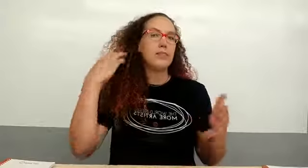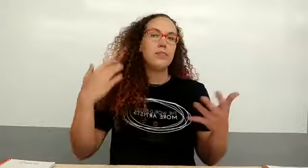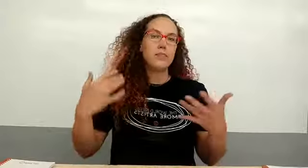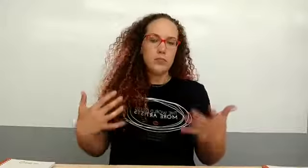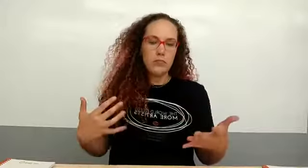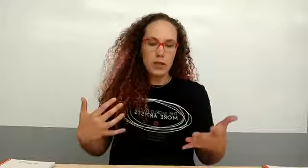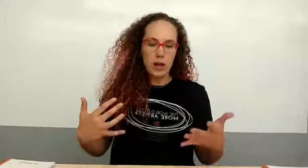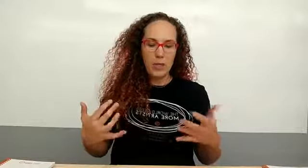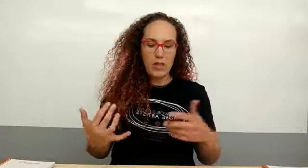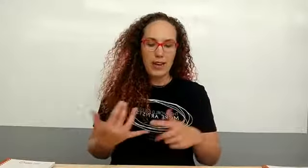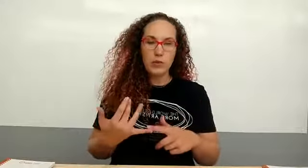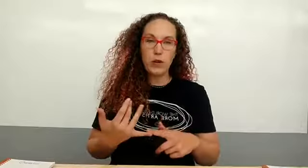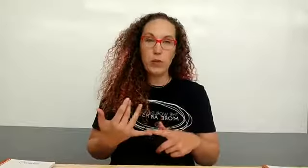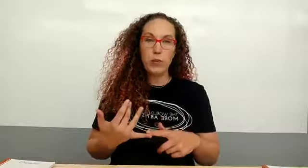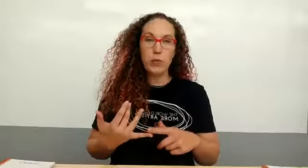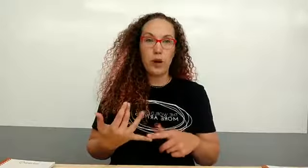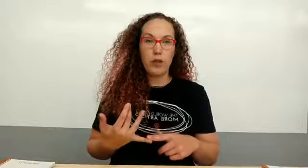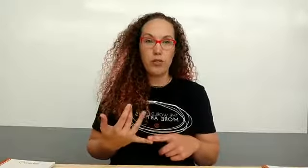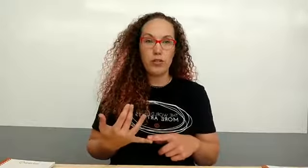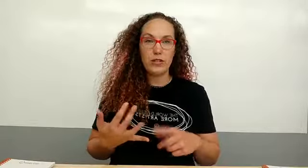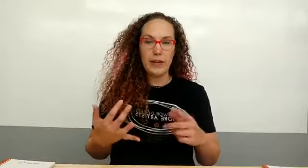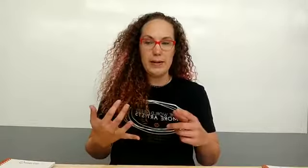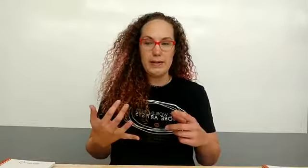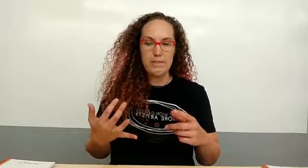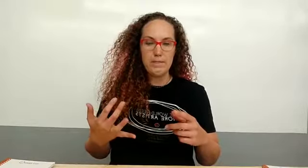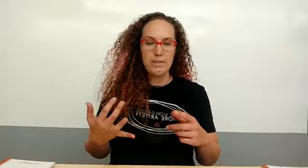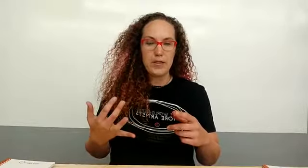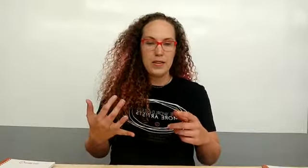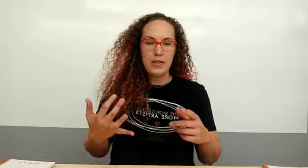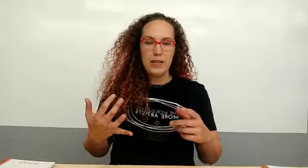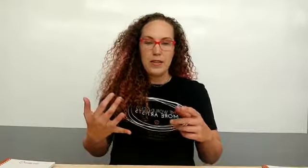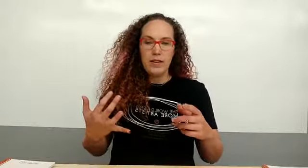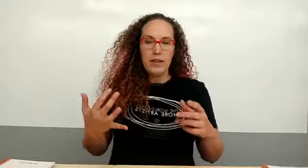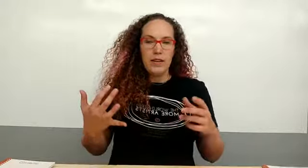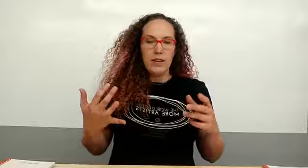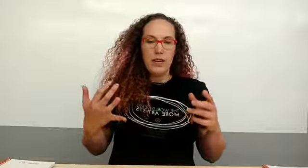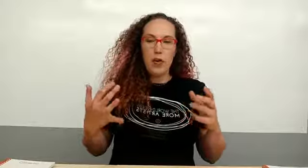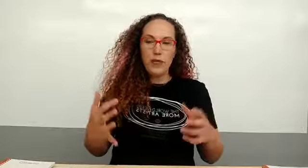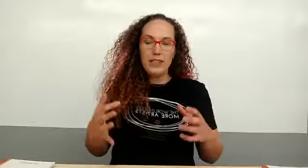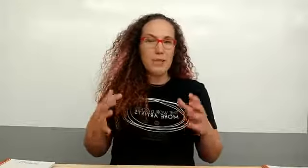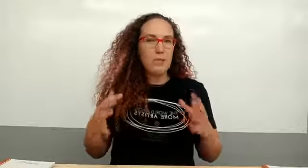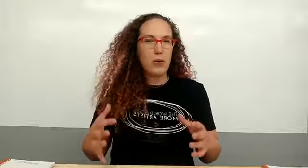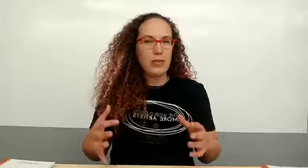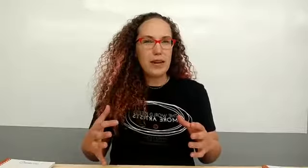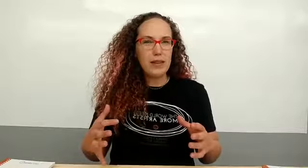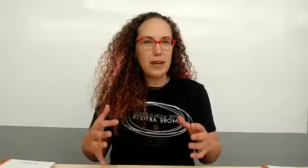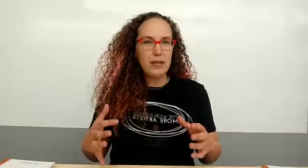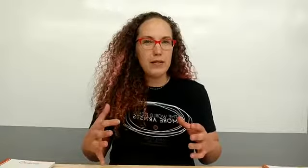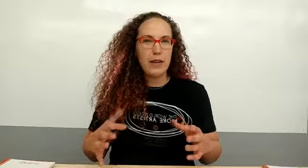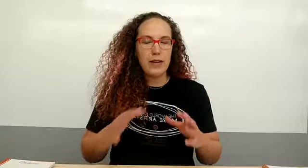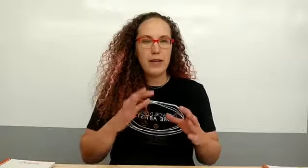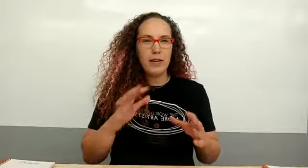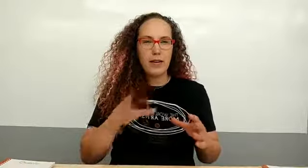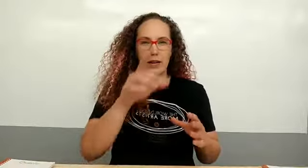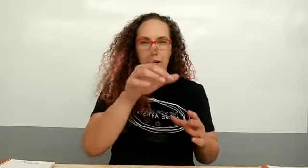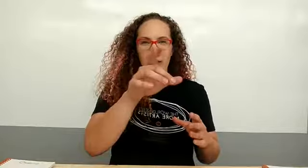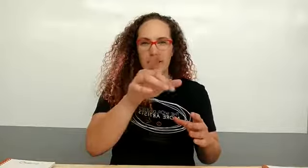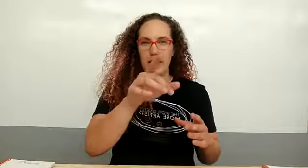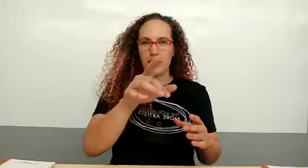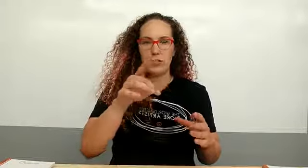um and that's where we will post um hopefully some bonus content and and i'll get back to that in just a